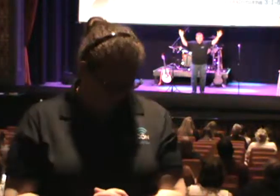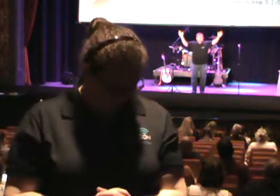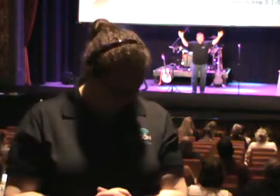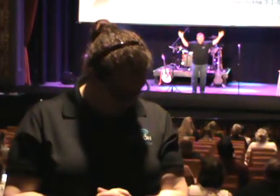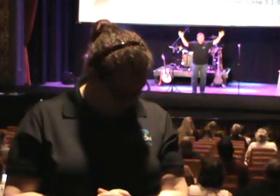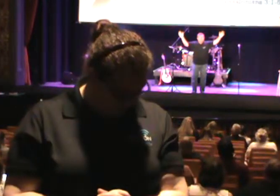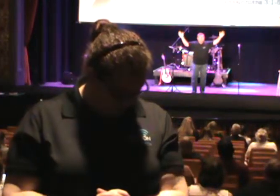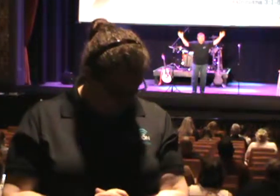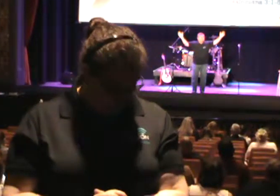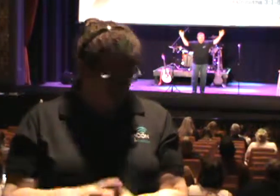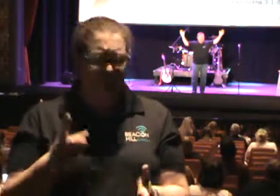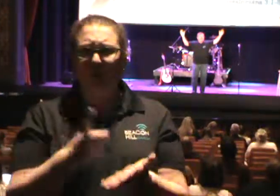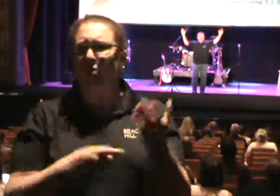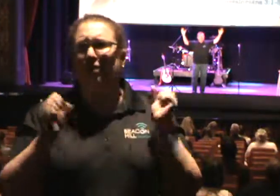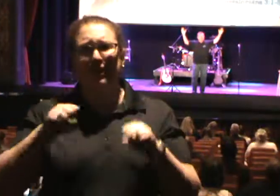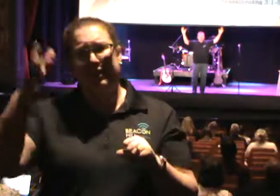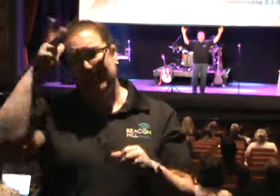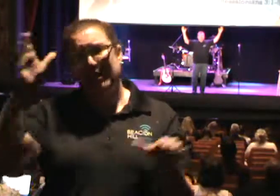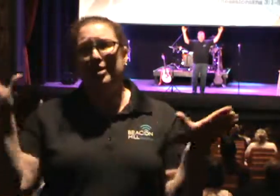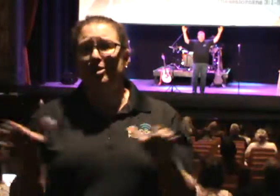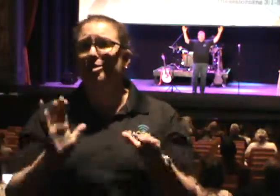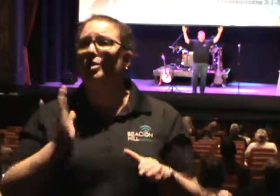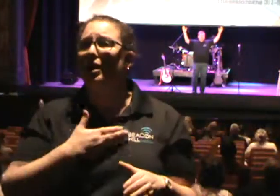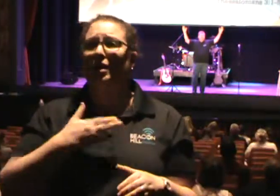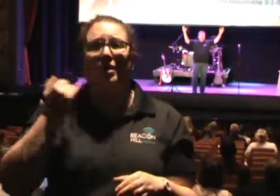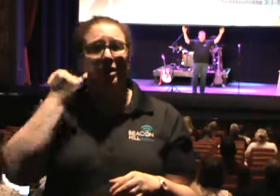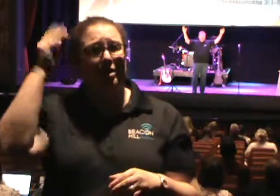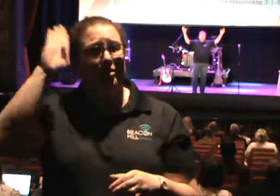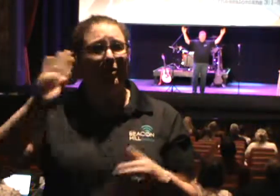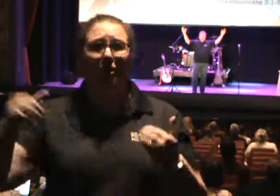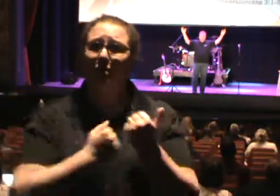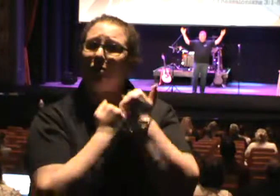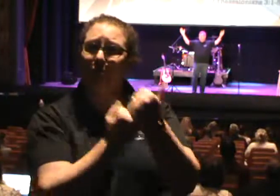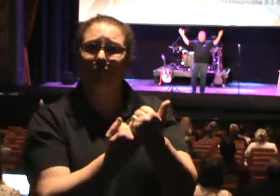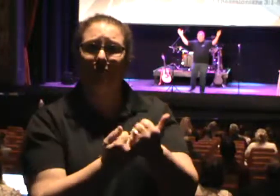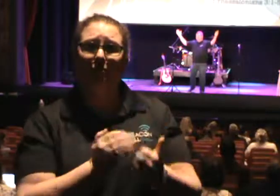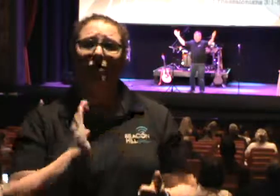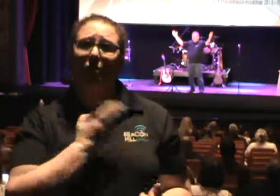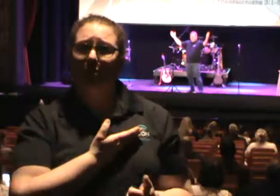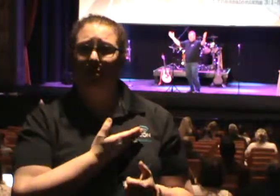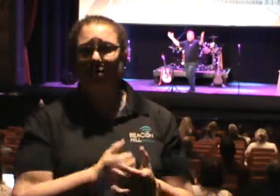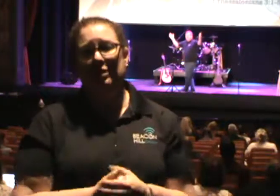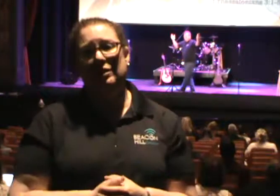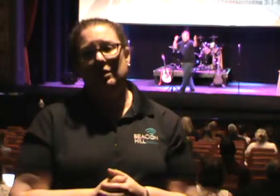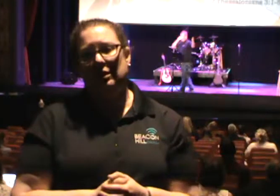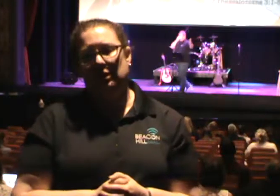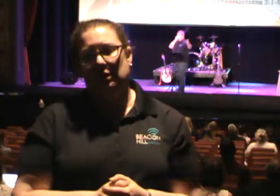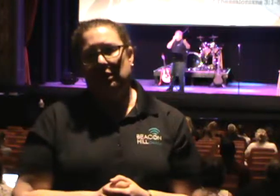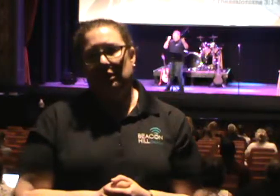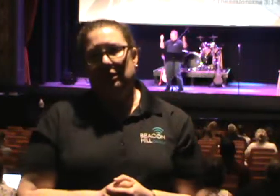What's your savior to us? If God has been to us? Come on with it. Come on with it.